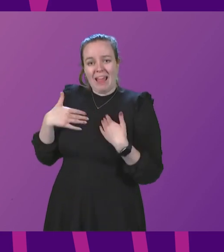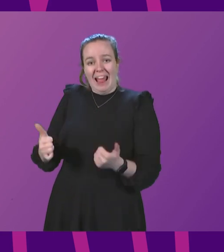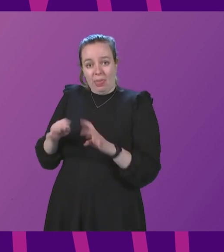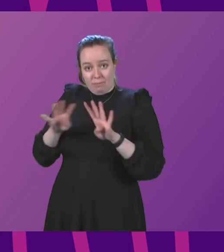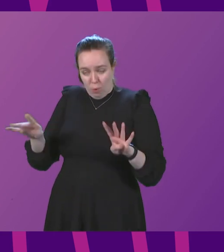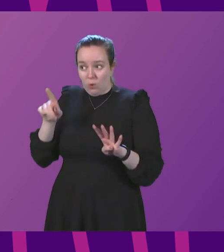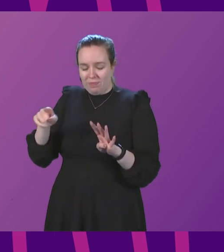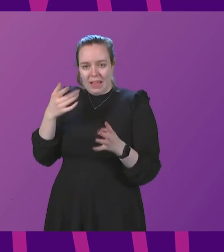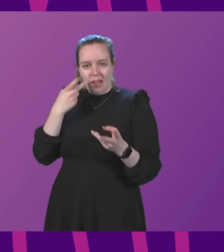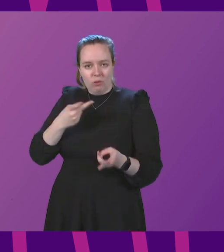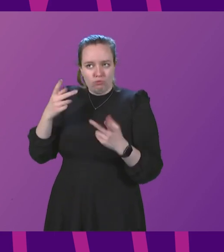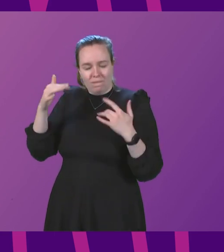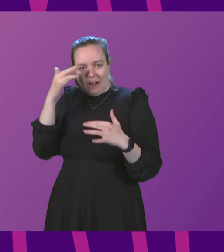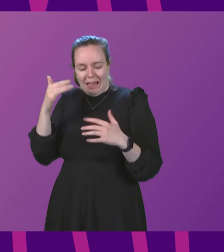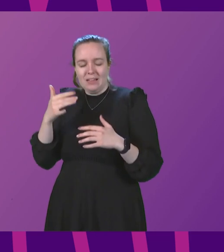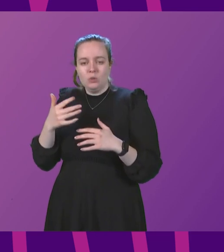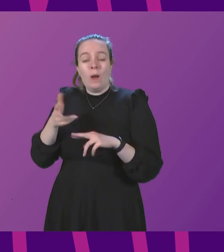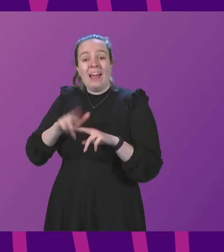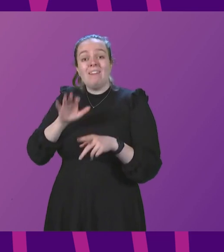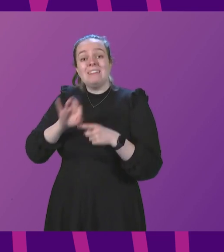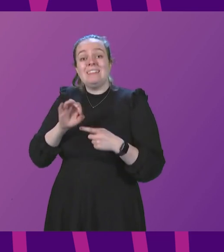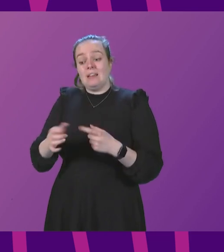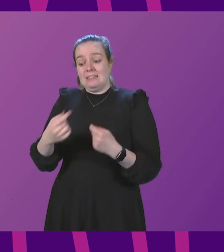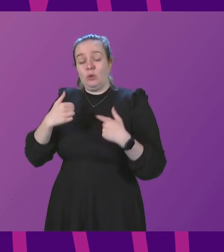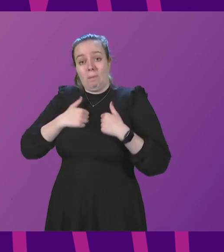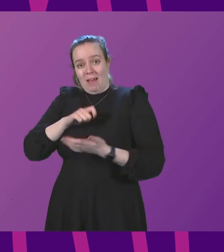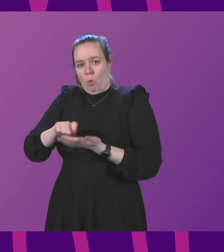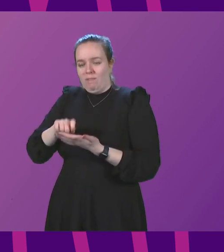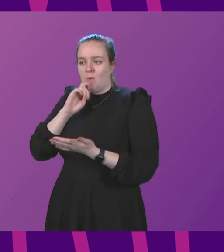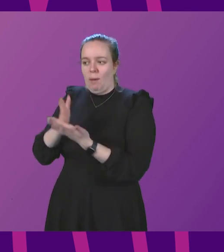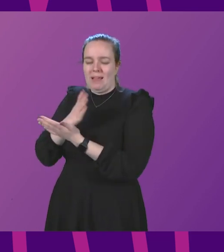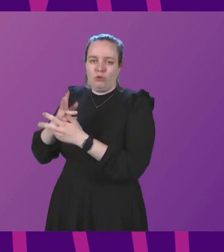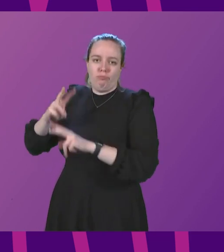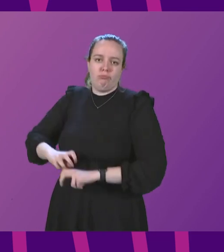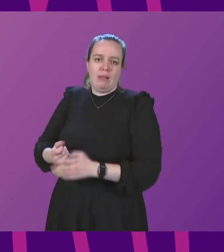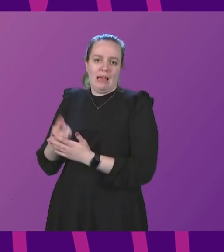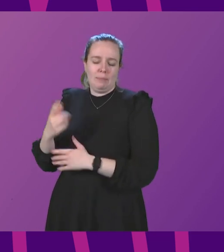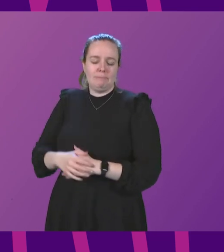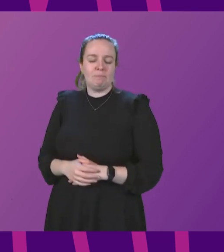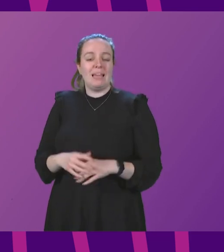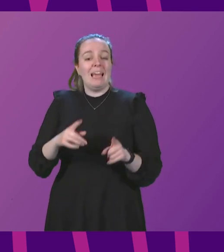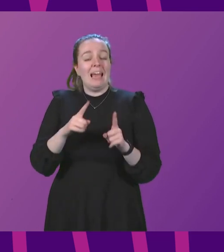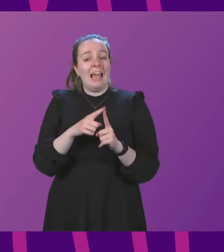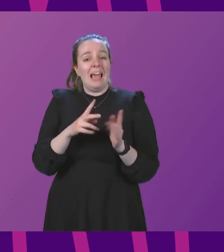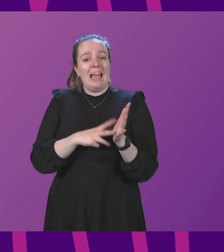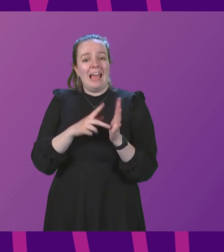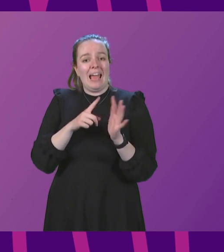reflects on that so if the details are sent to my office I will ensure that that happens the